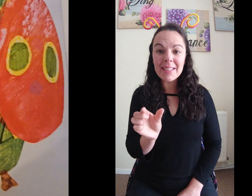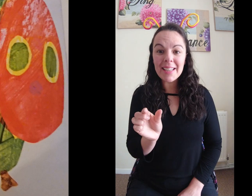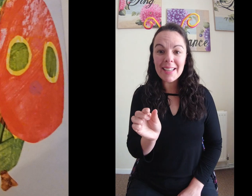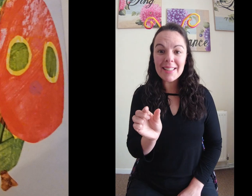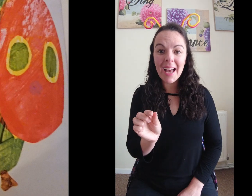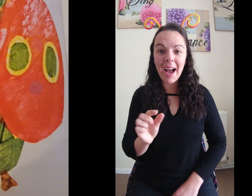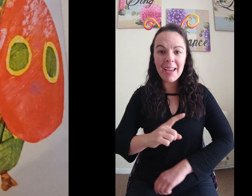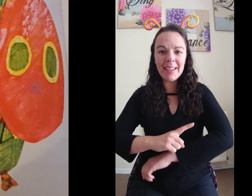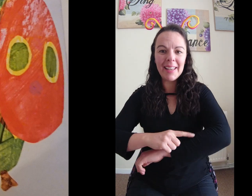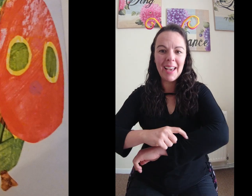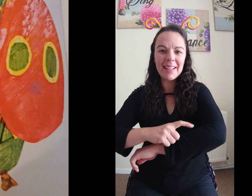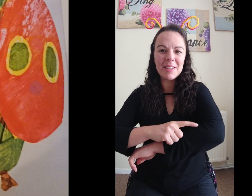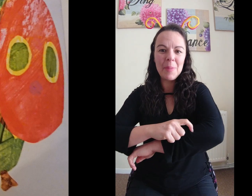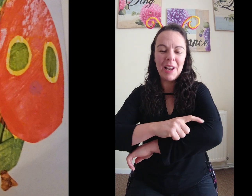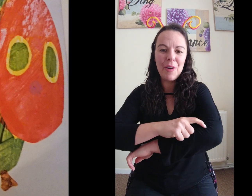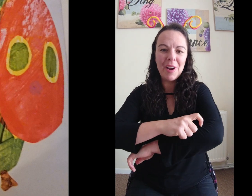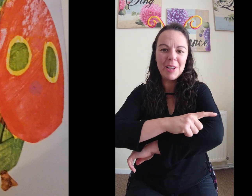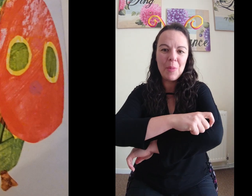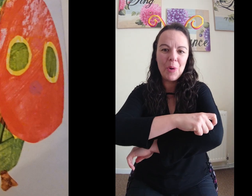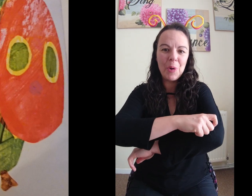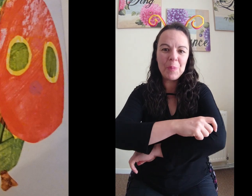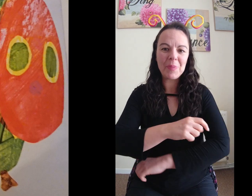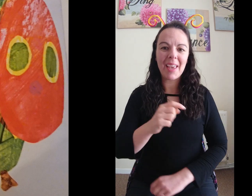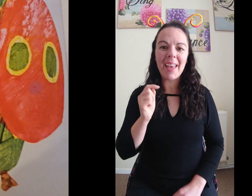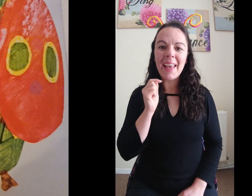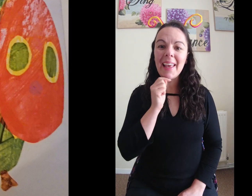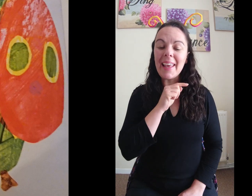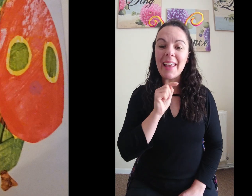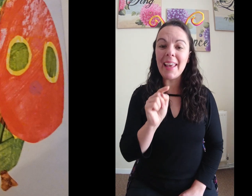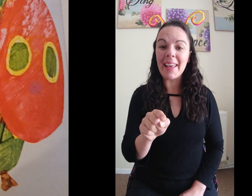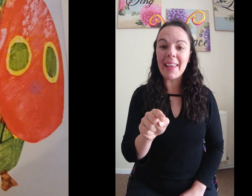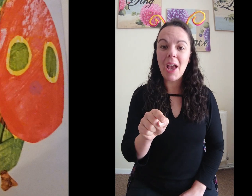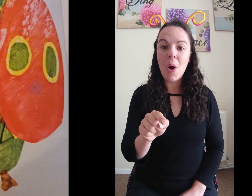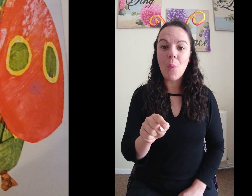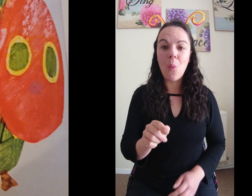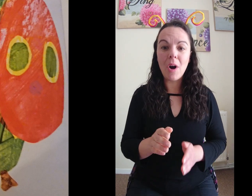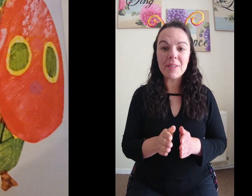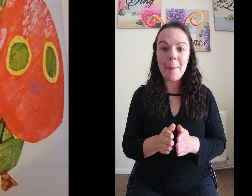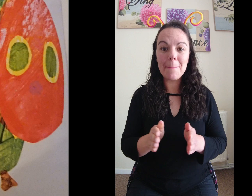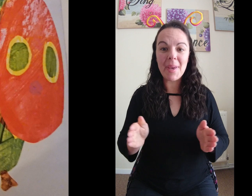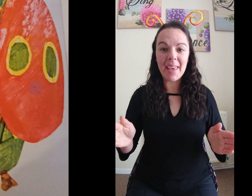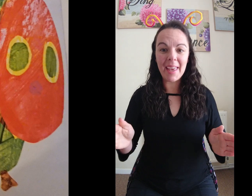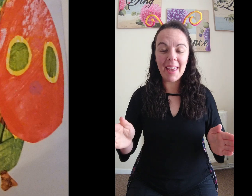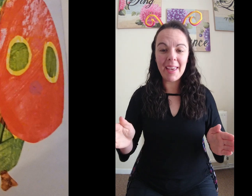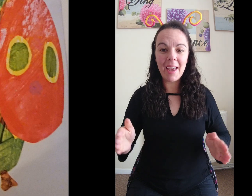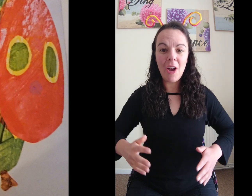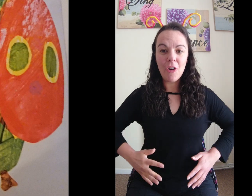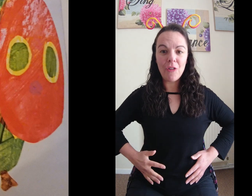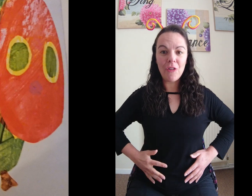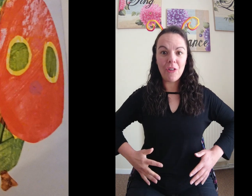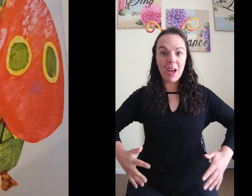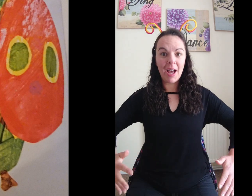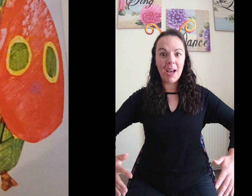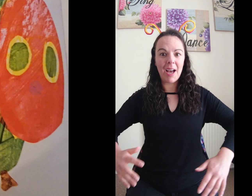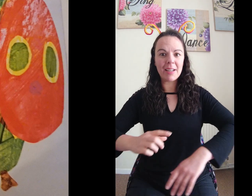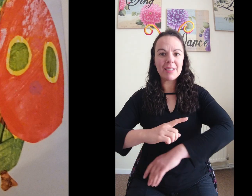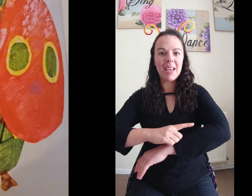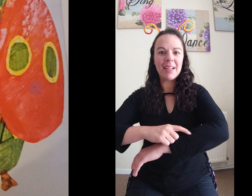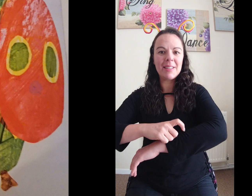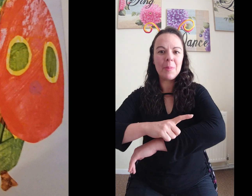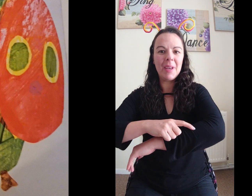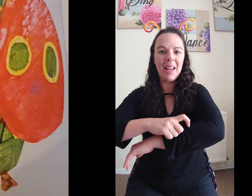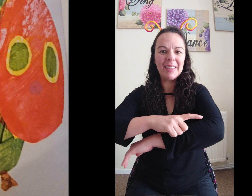wasn't a tiny caterpillar anymore. He was a big fat